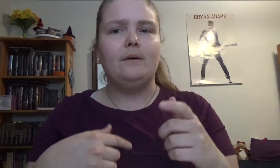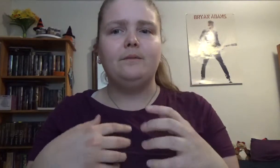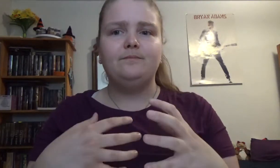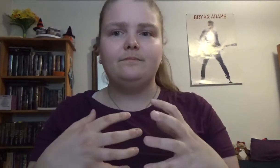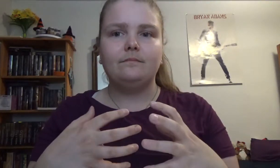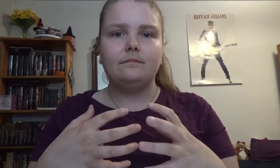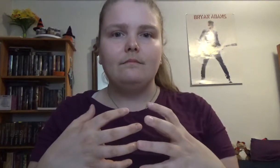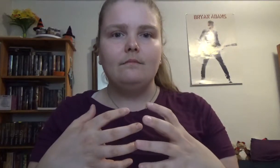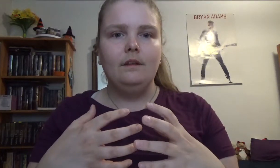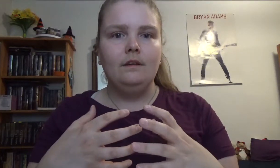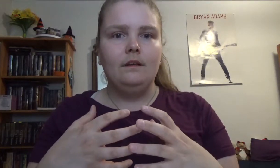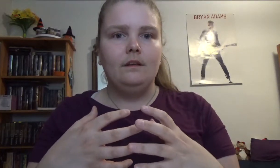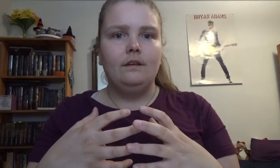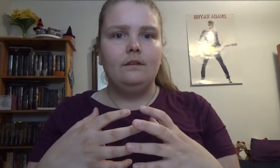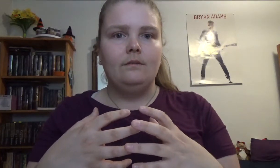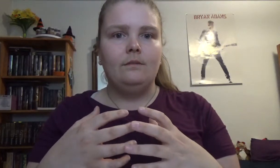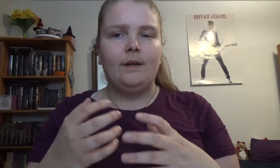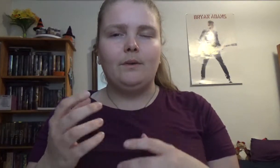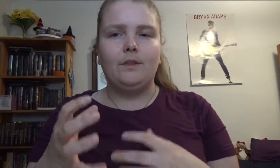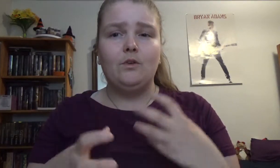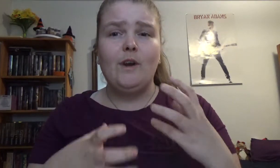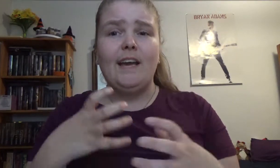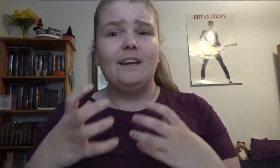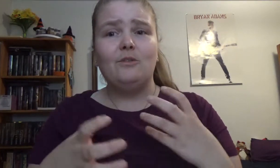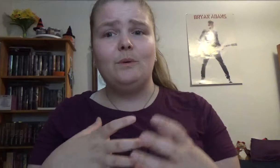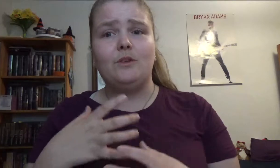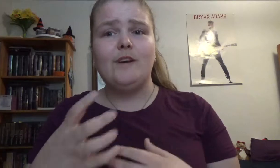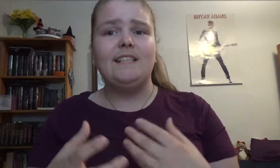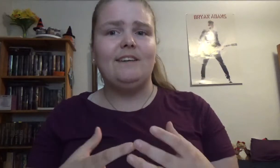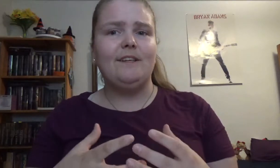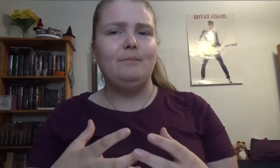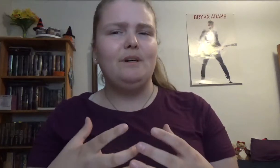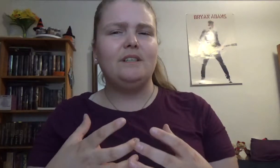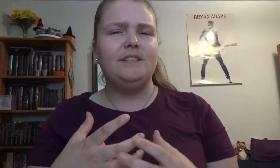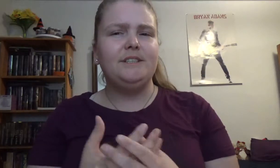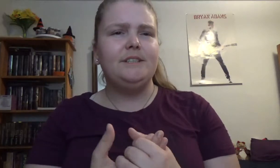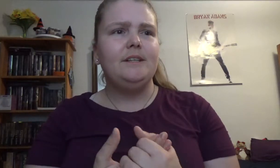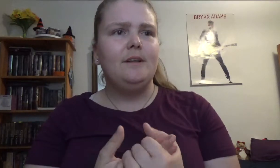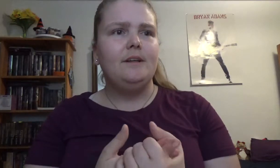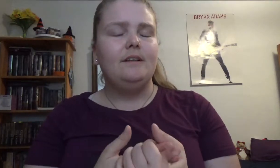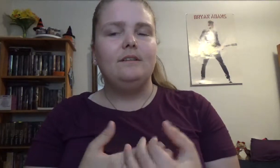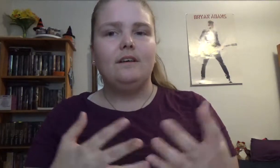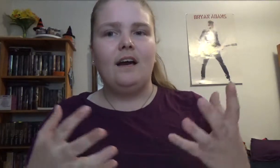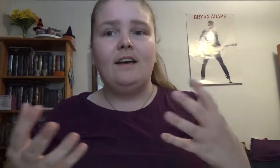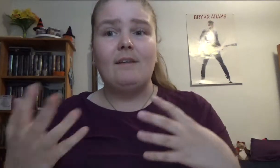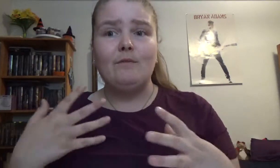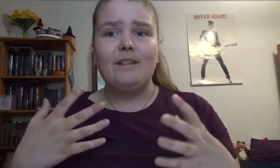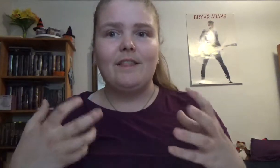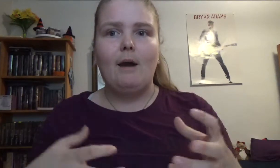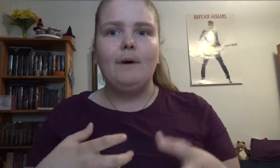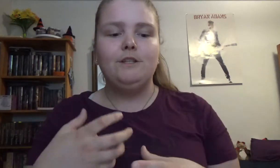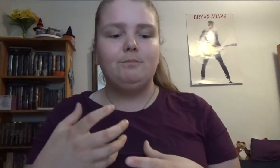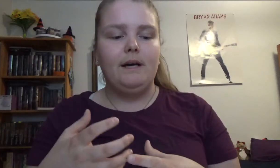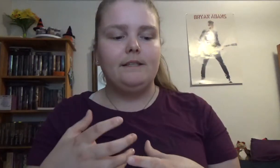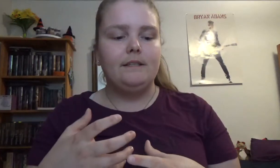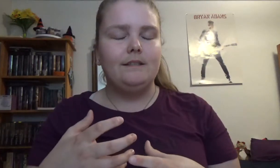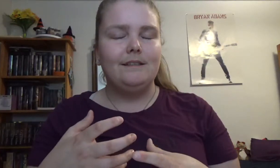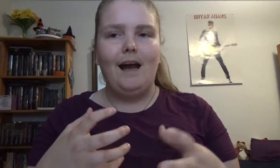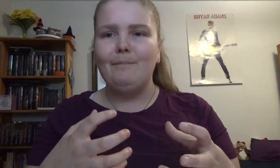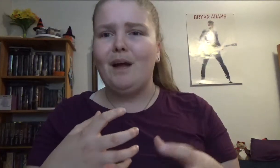like with create with creativity books I haven't read that much but I'm not